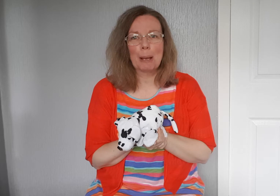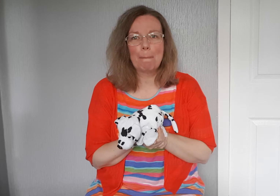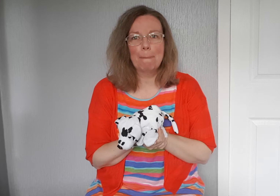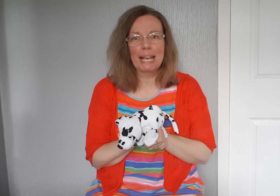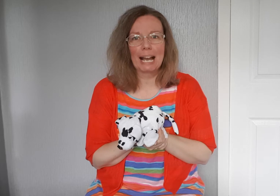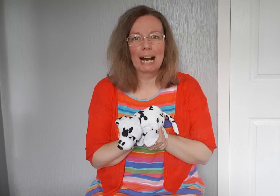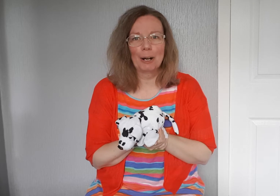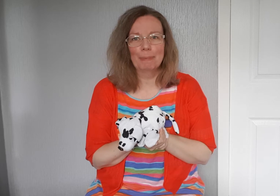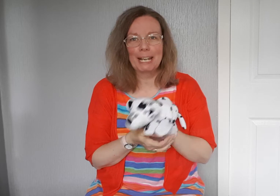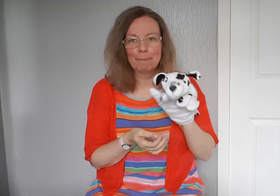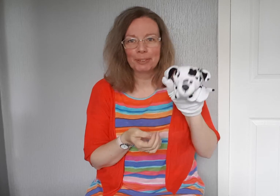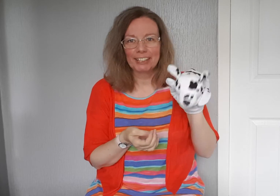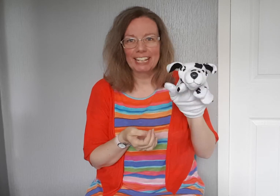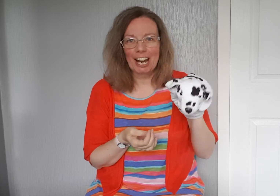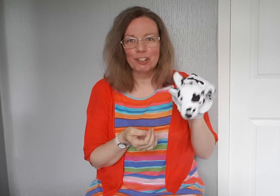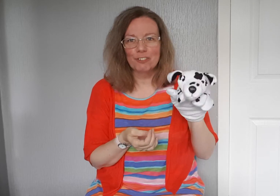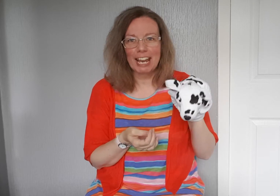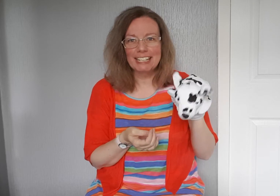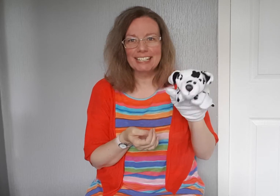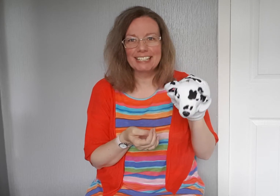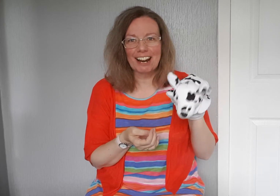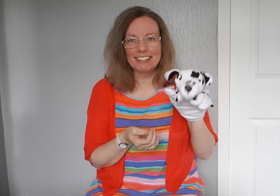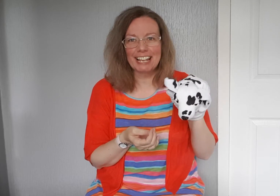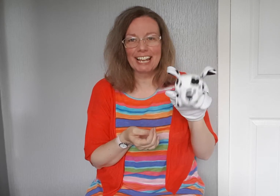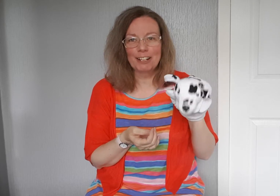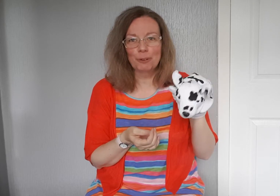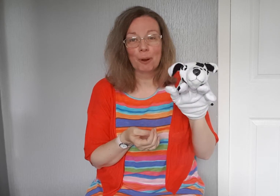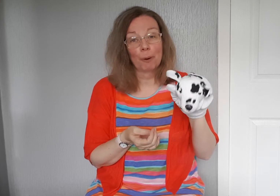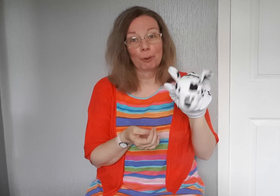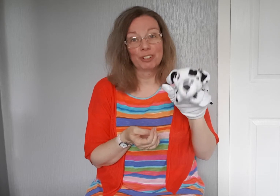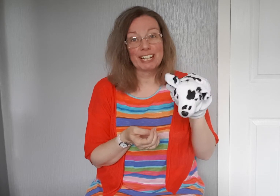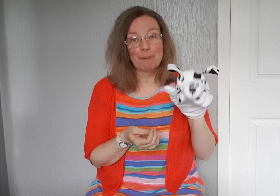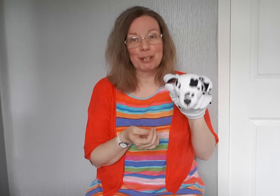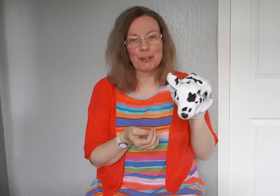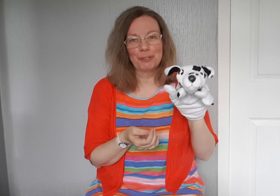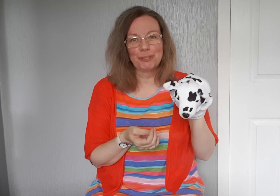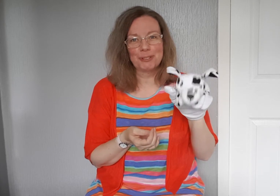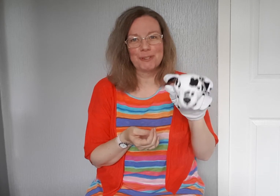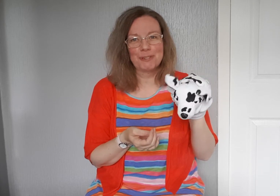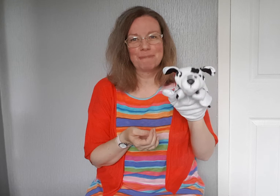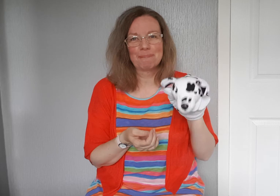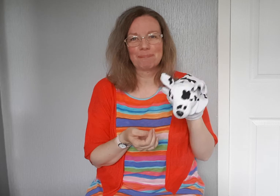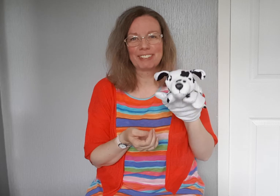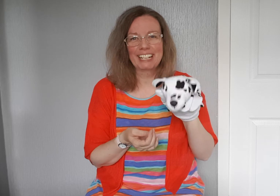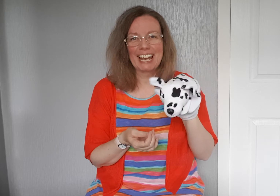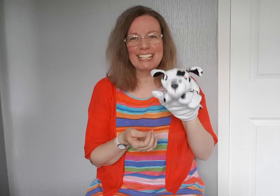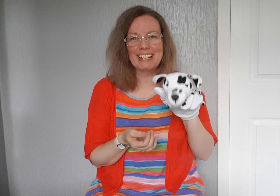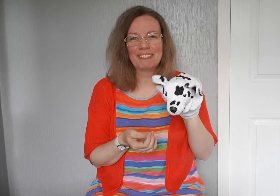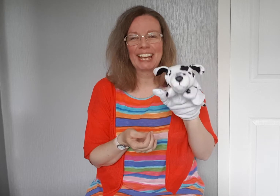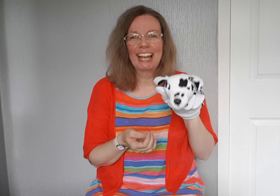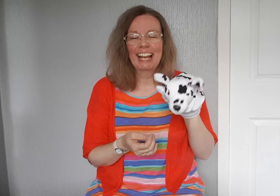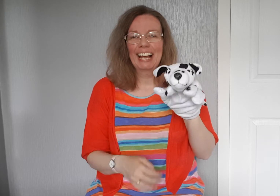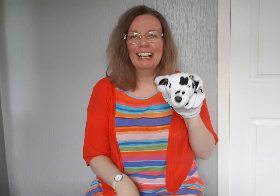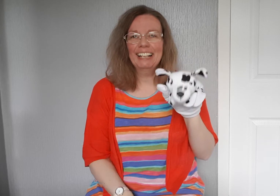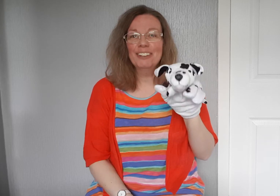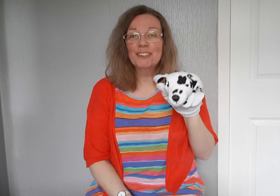big army. Okay, are you ready to start singing? We're going to start with our hello song. Are ready? Hello,